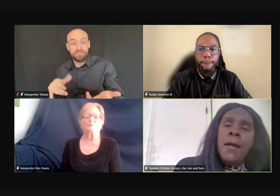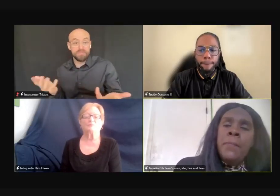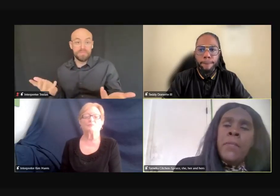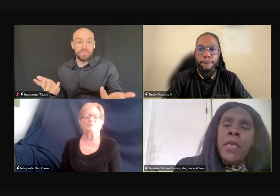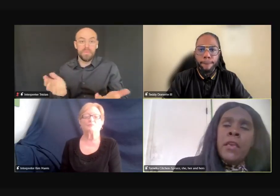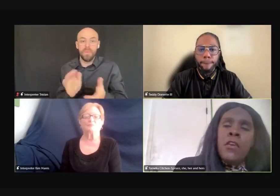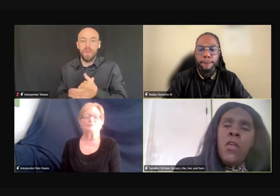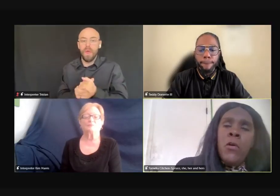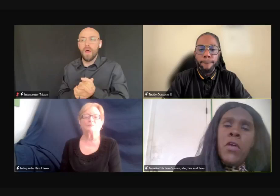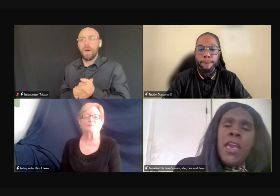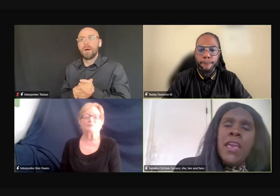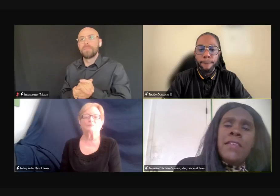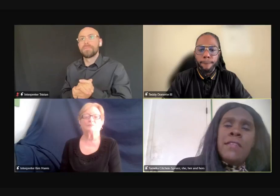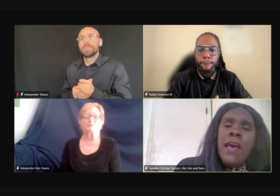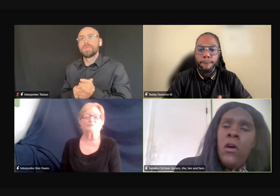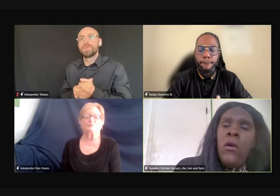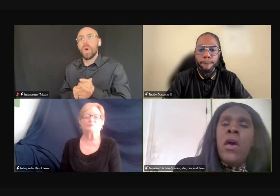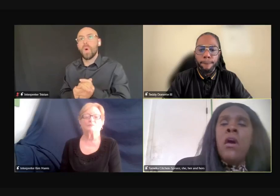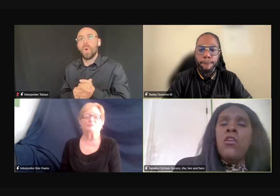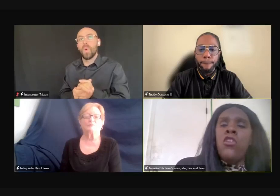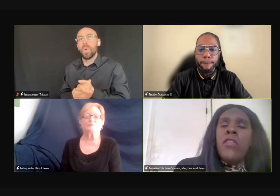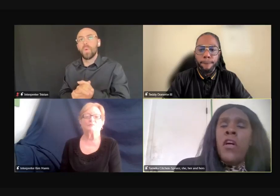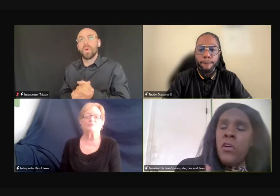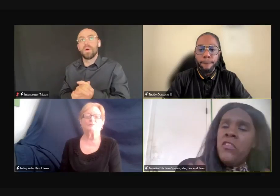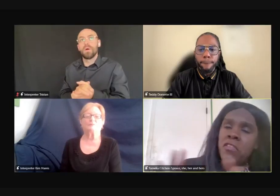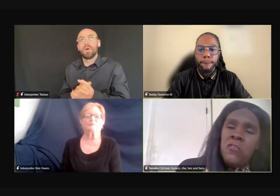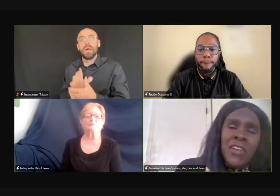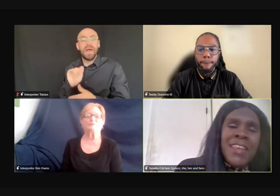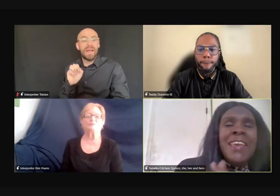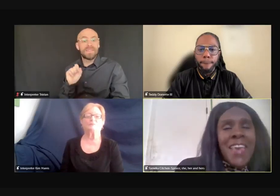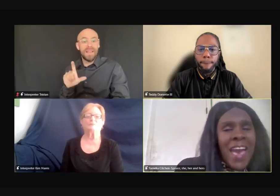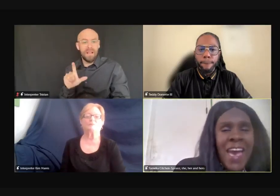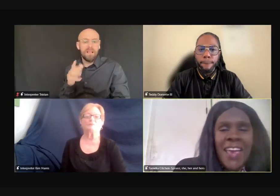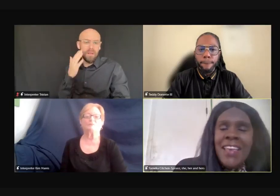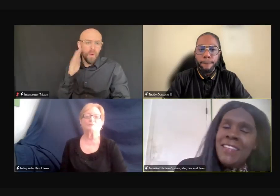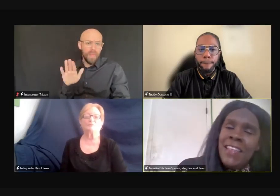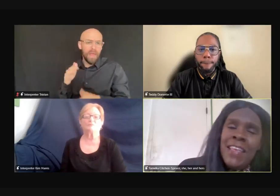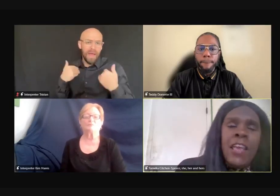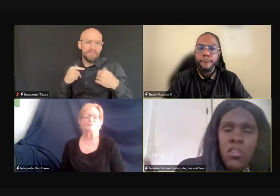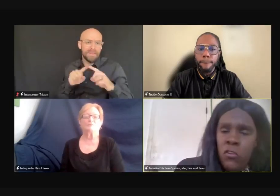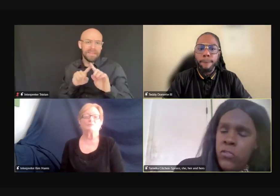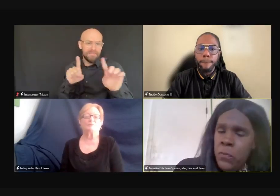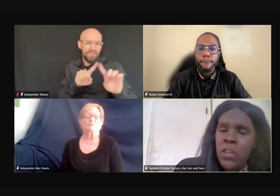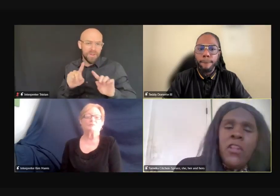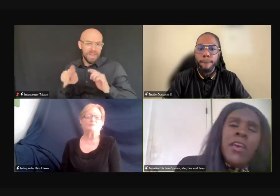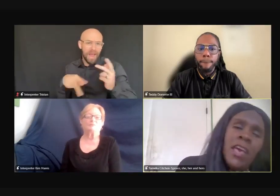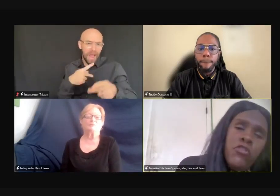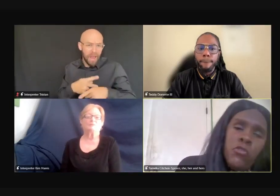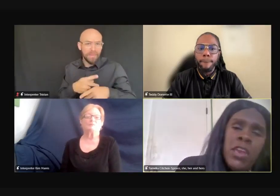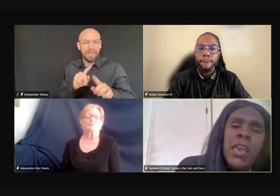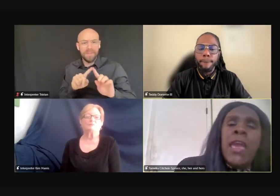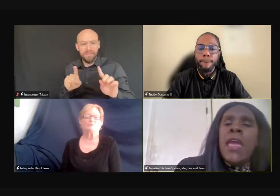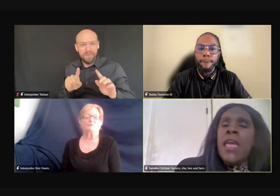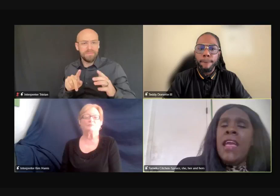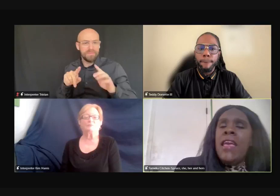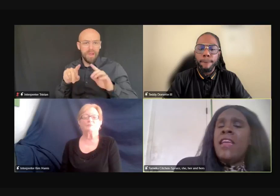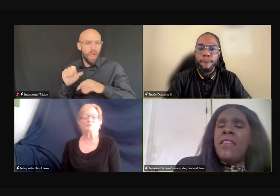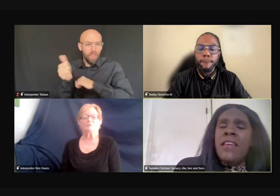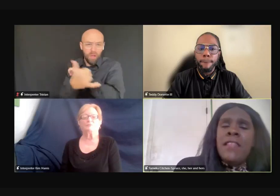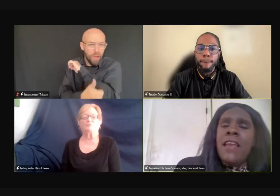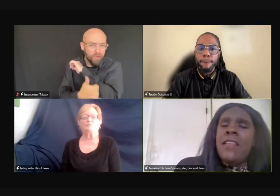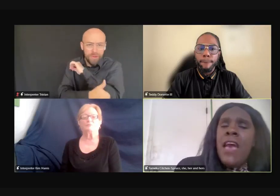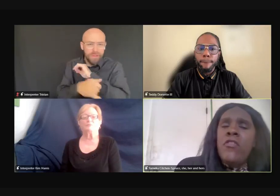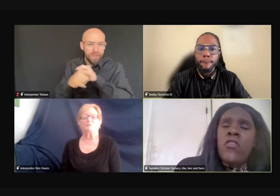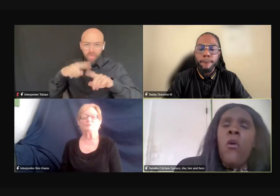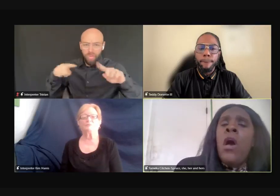you know, ASL, you know, there's different kinds and, you know, depending on the country and